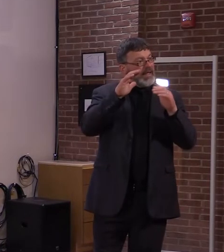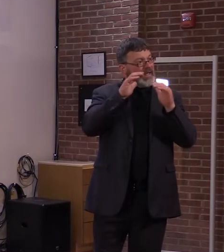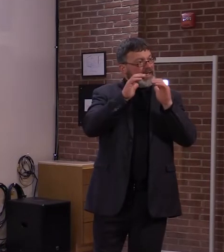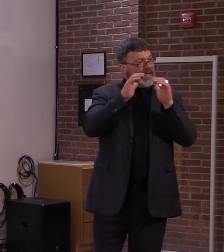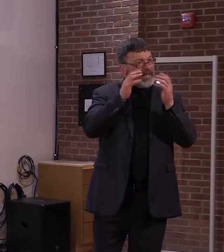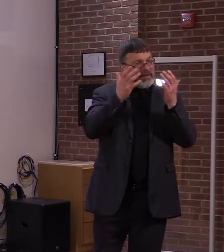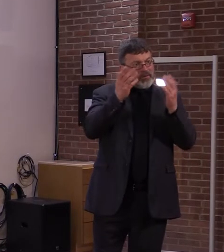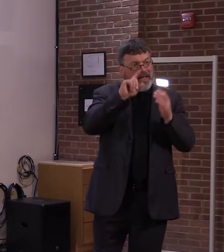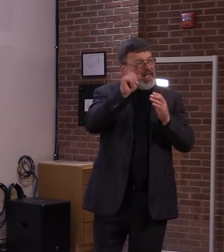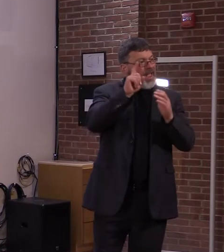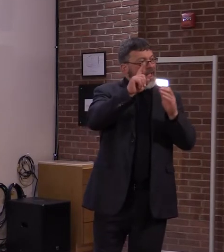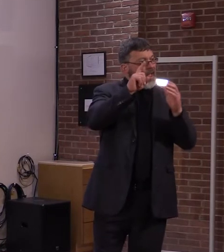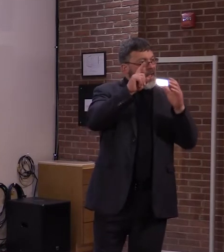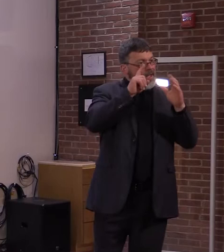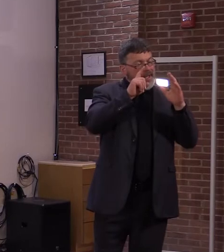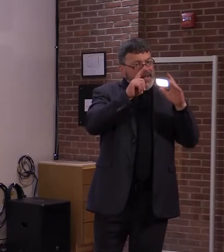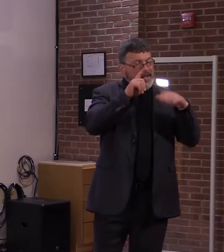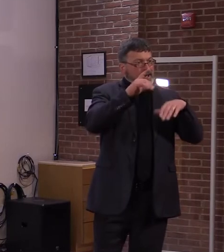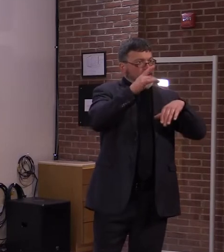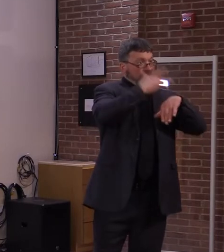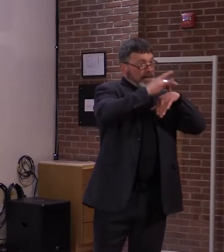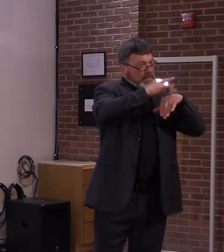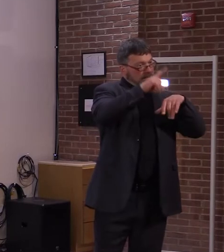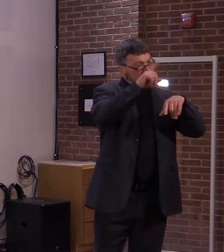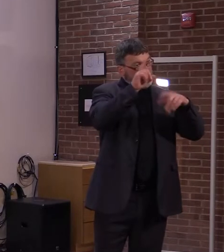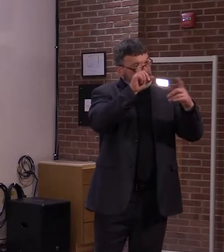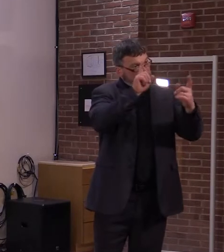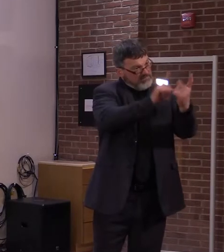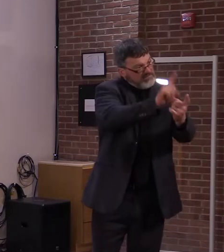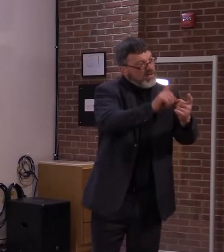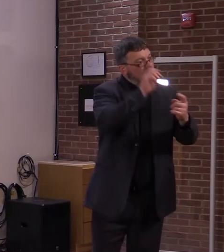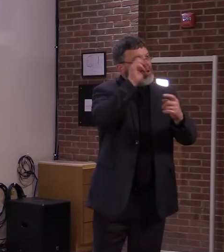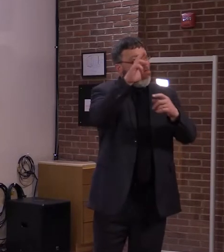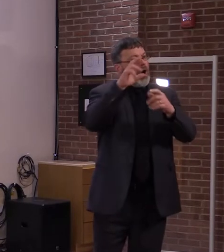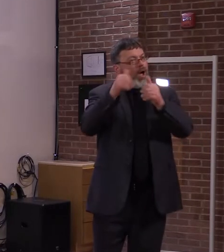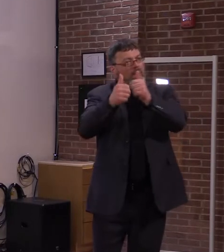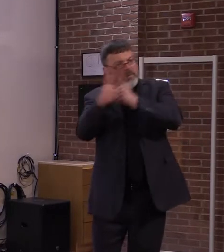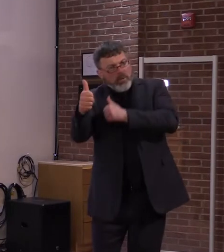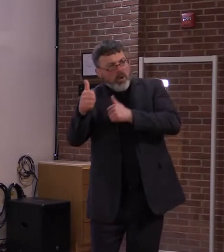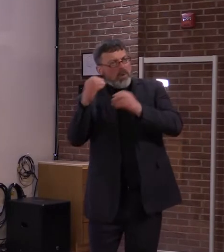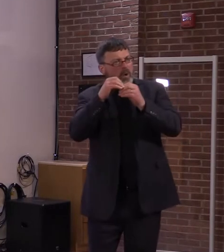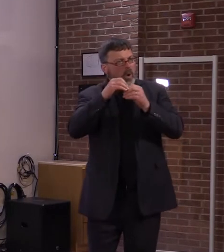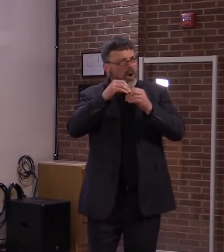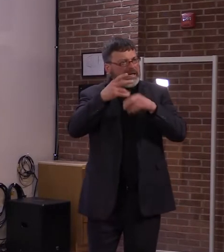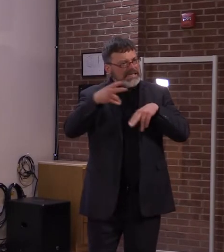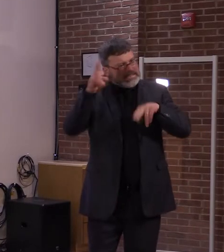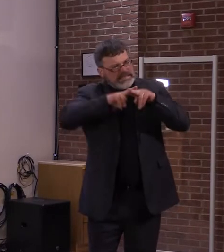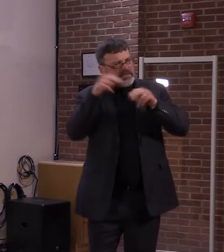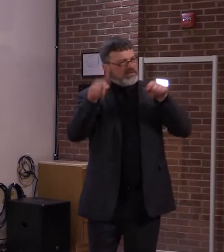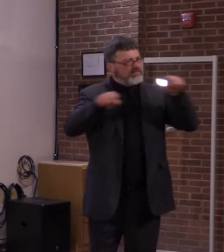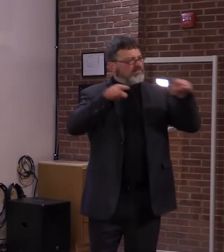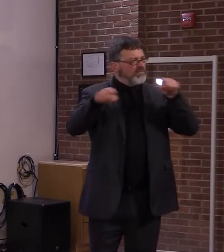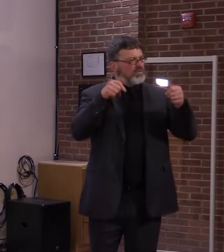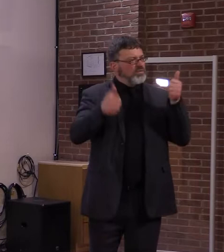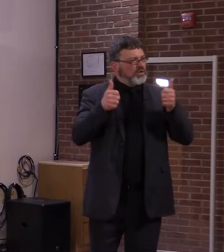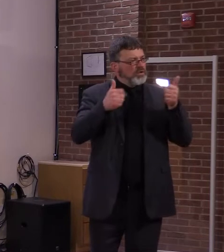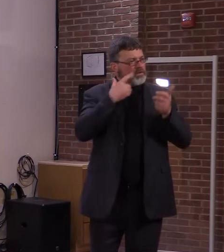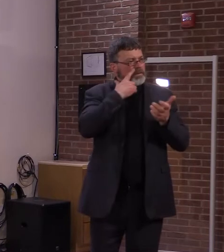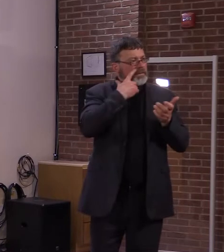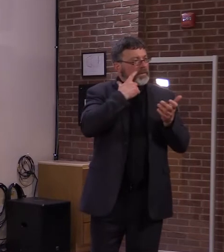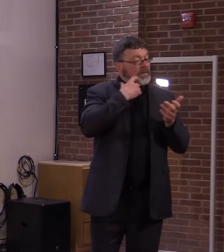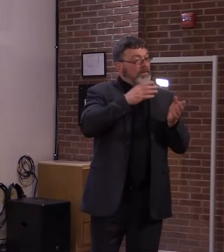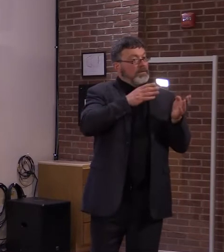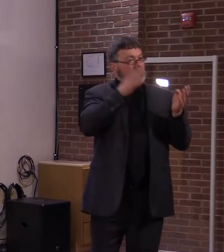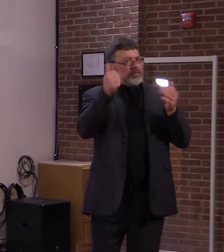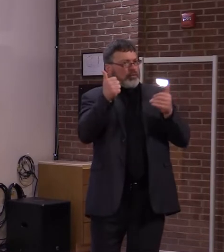and has sort of the migration toward, or the more use of remote positions had any sort